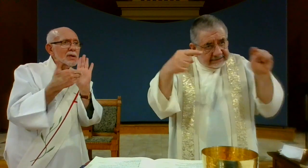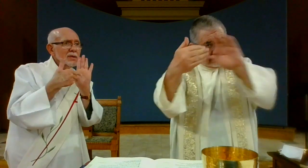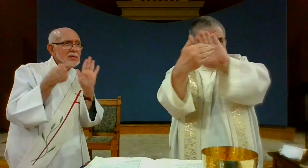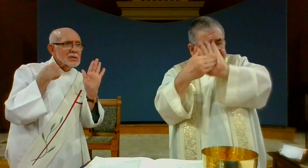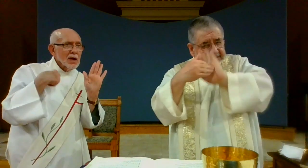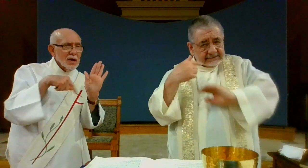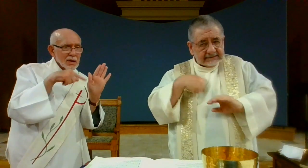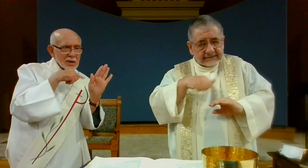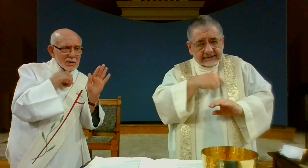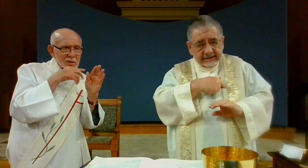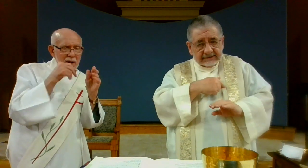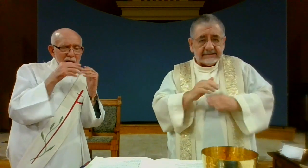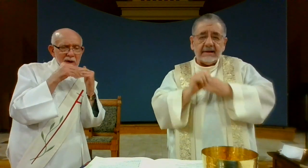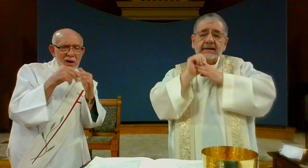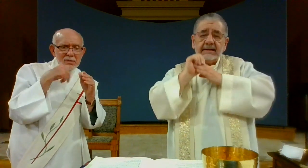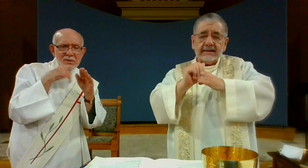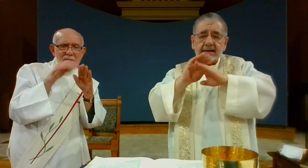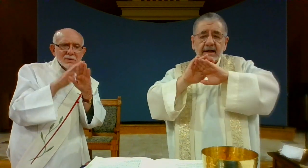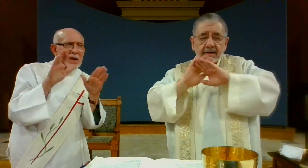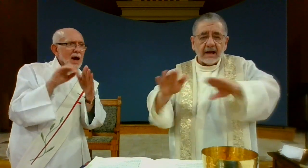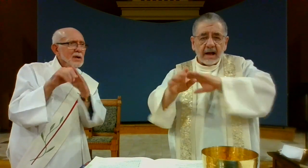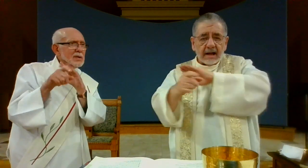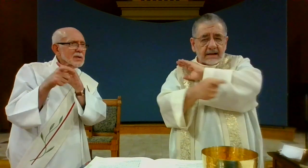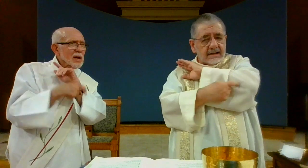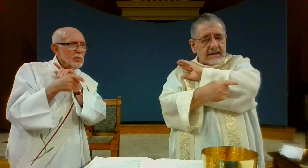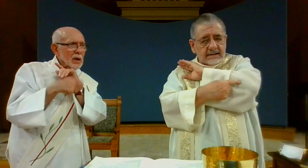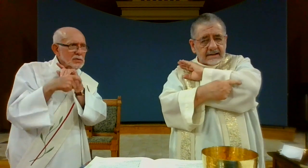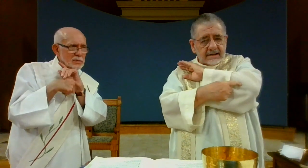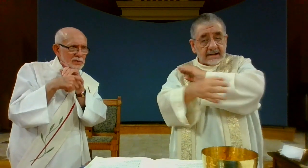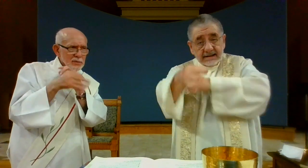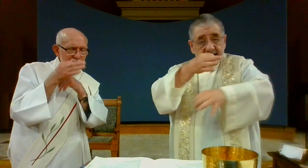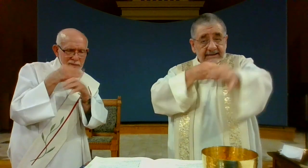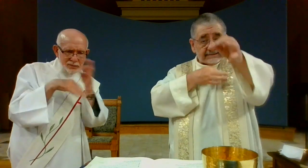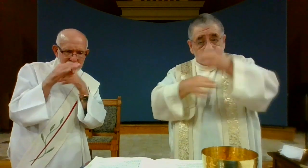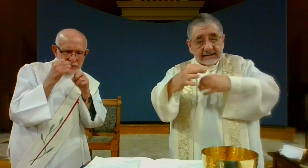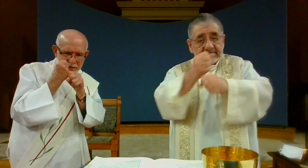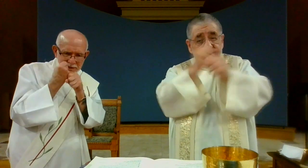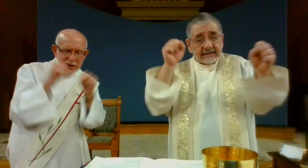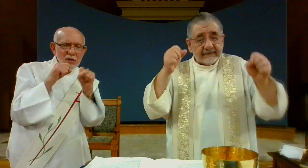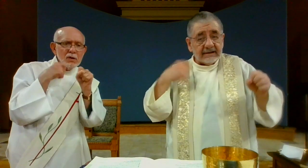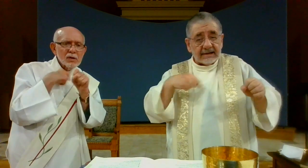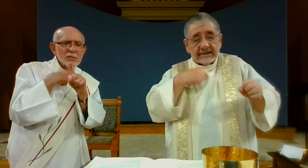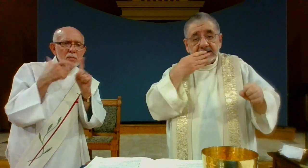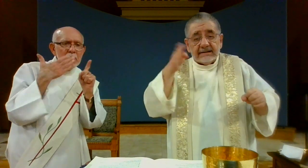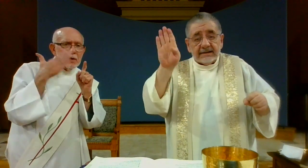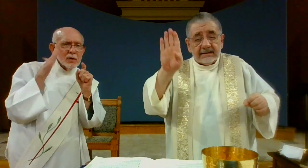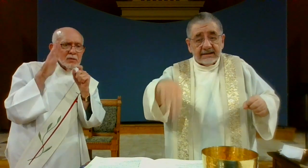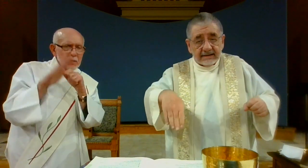those who trespass against us. And lead us not into temptation, but deliver us from evil.